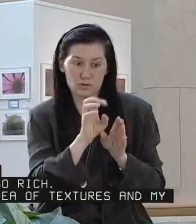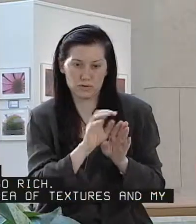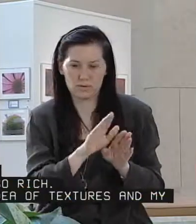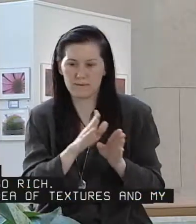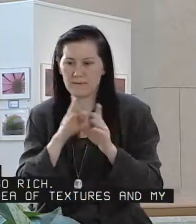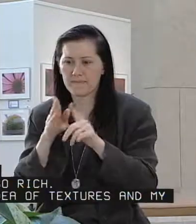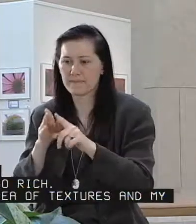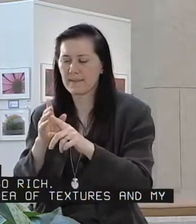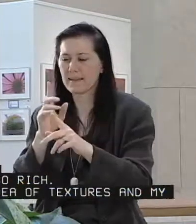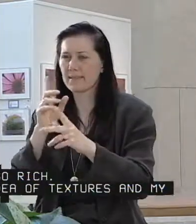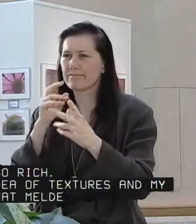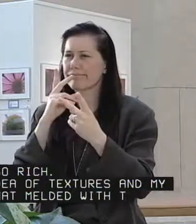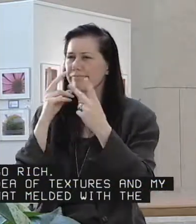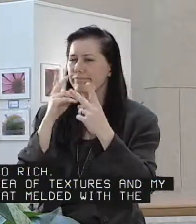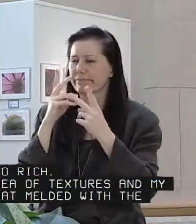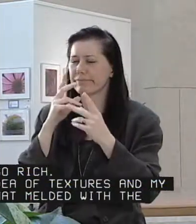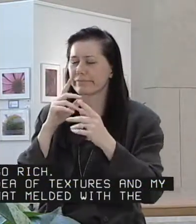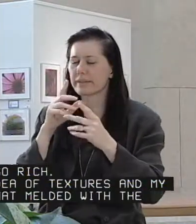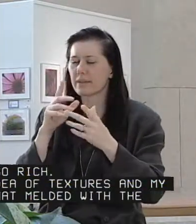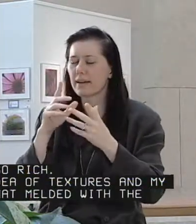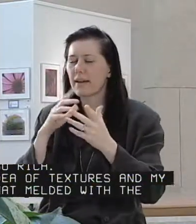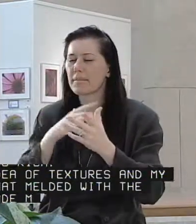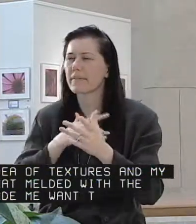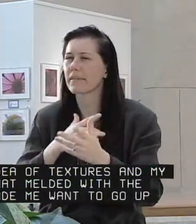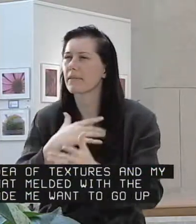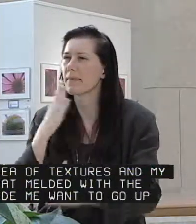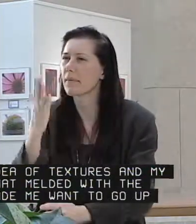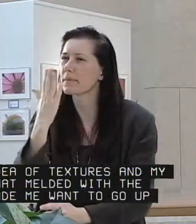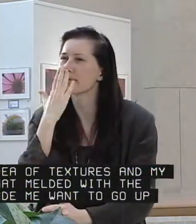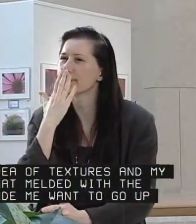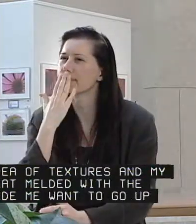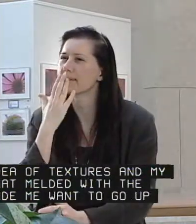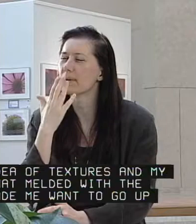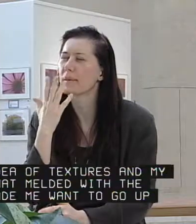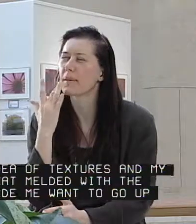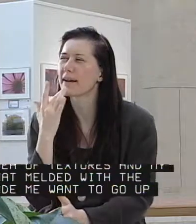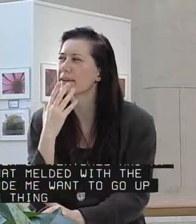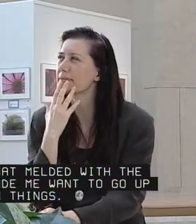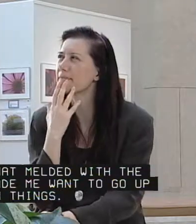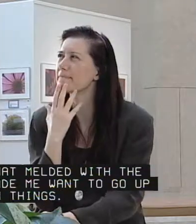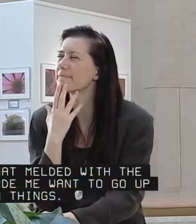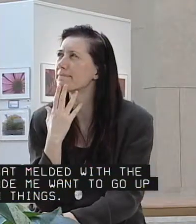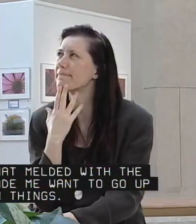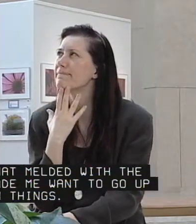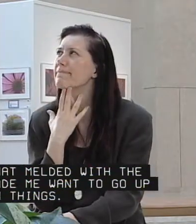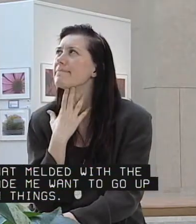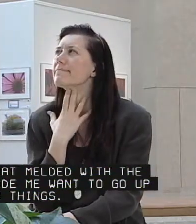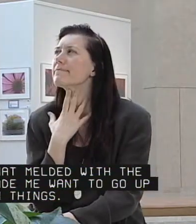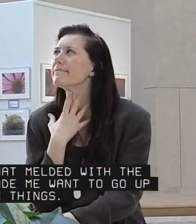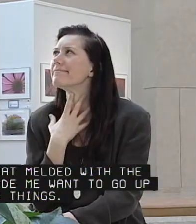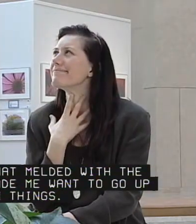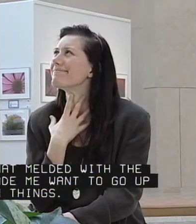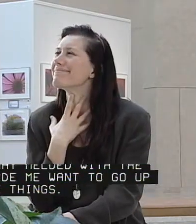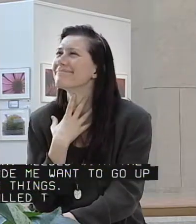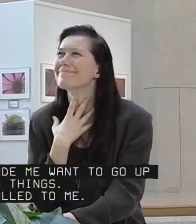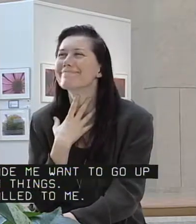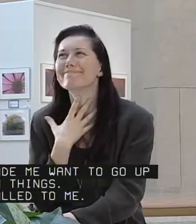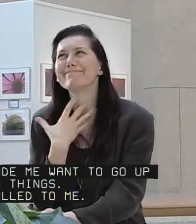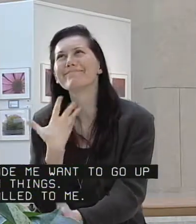textures and my love of that melded with the visual, made me want to go up close with things. It just called to